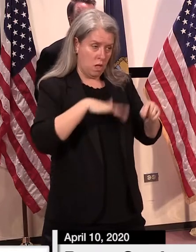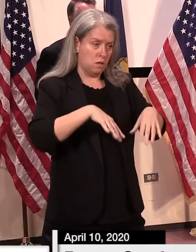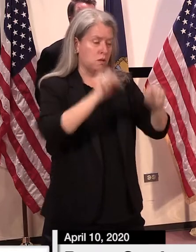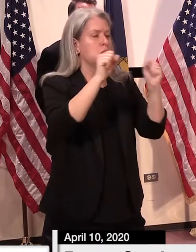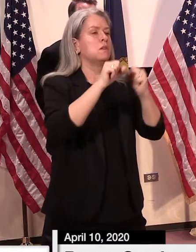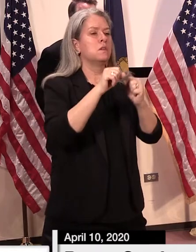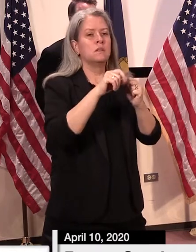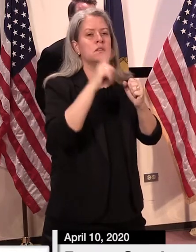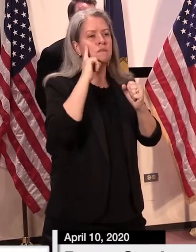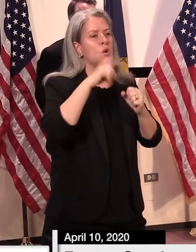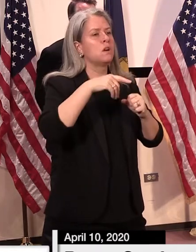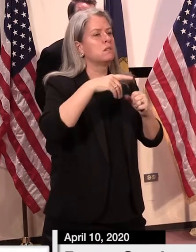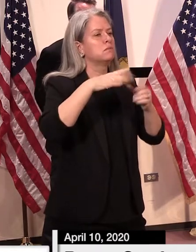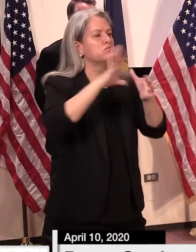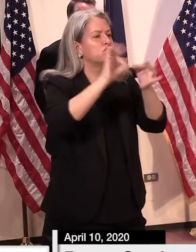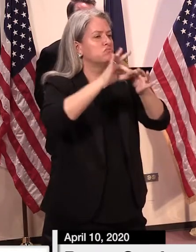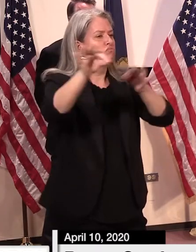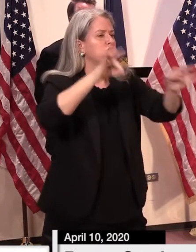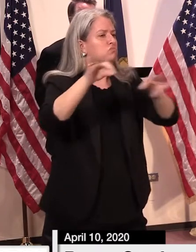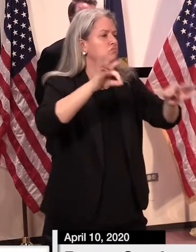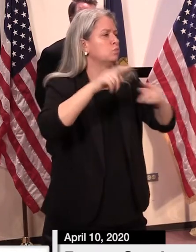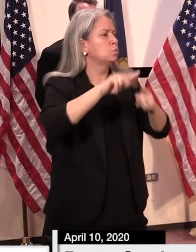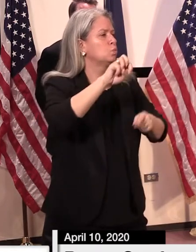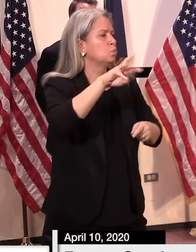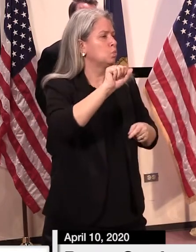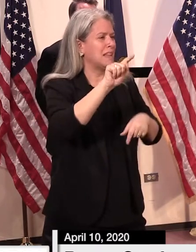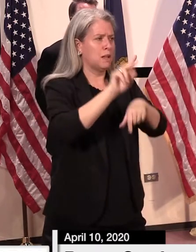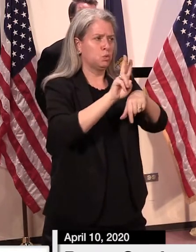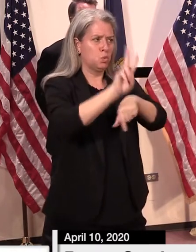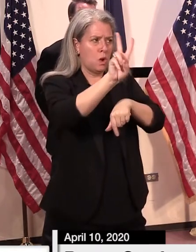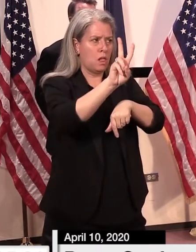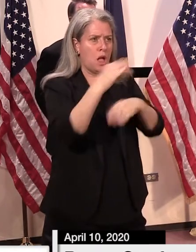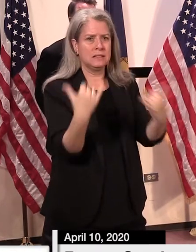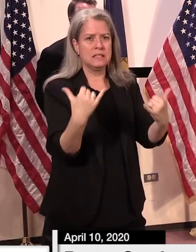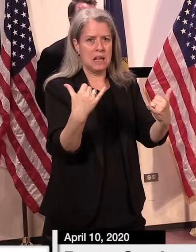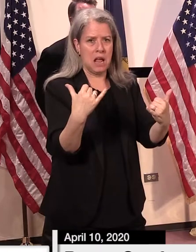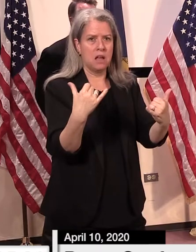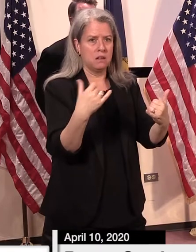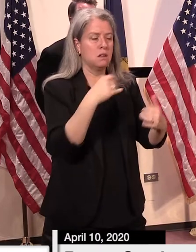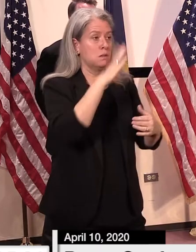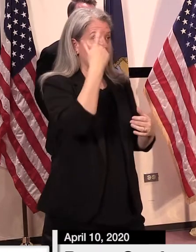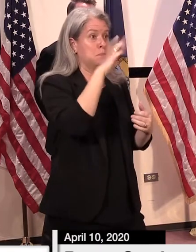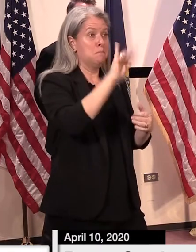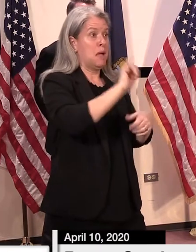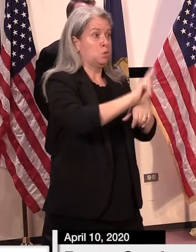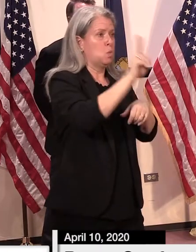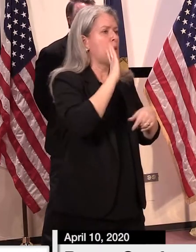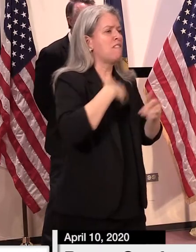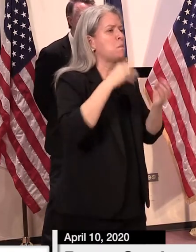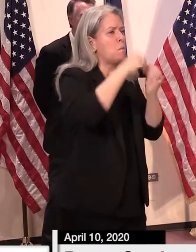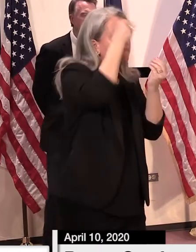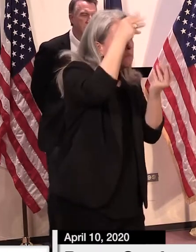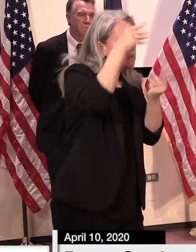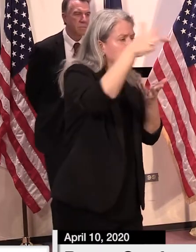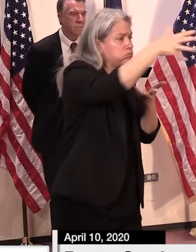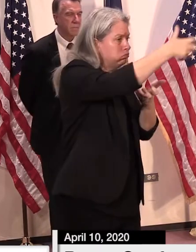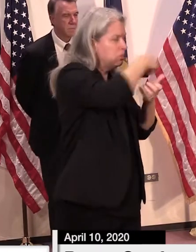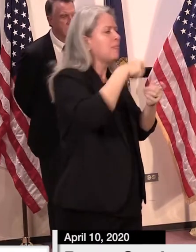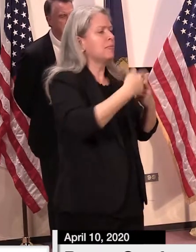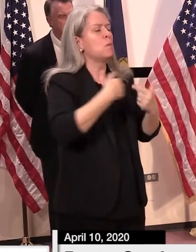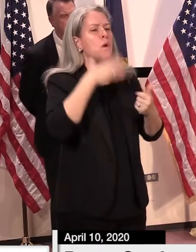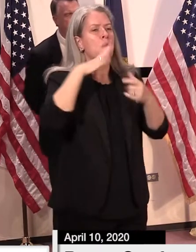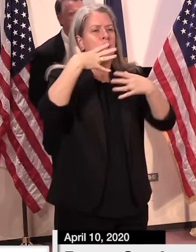avail at approximately 2 p.m. to update you on any further information that they may